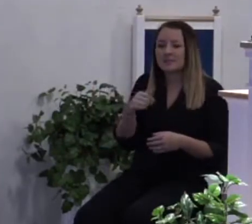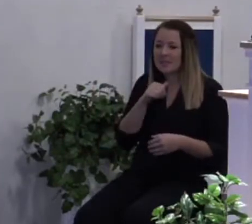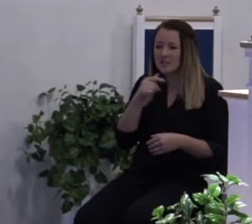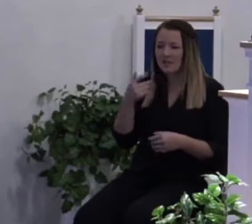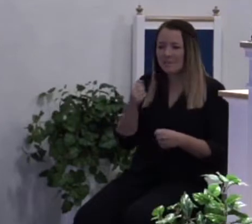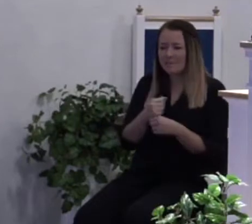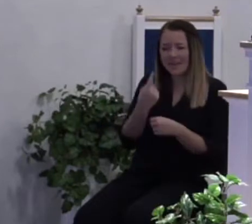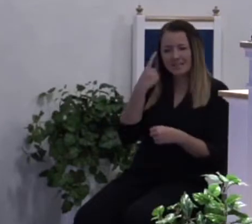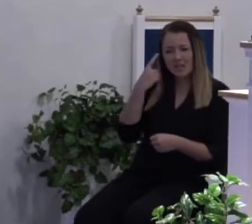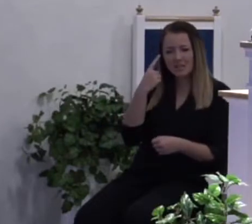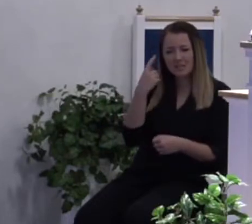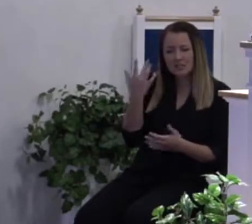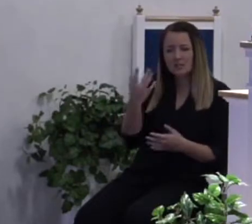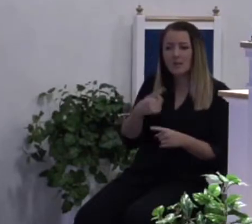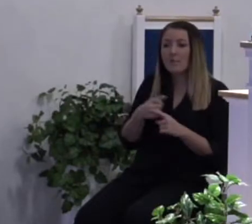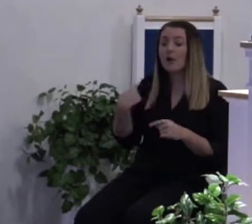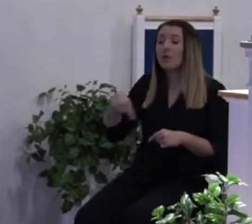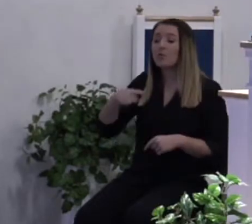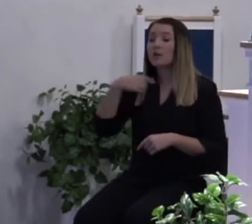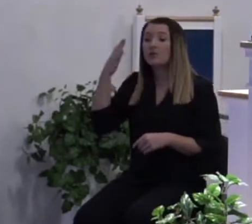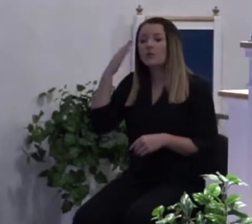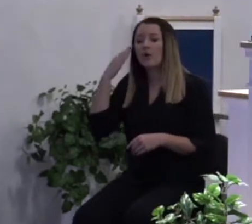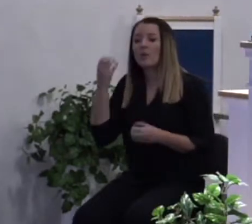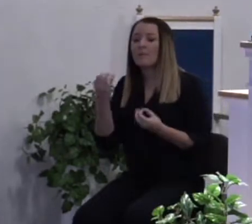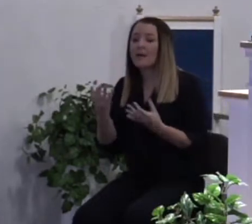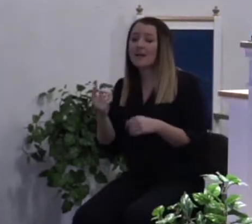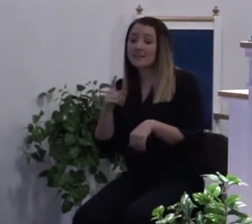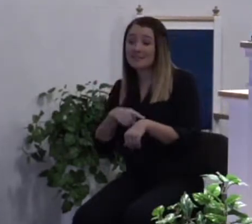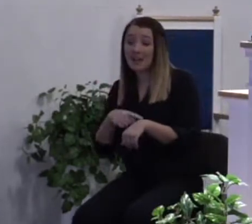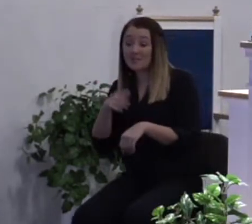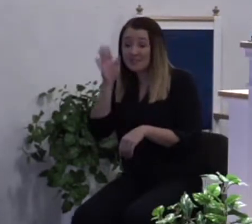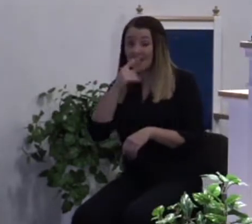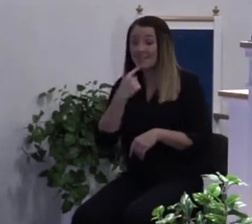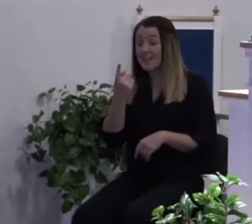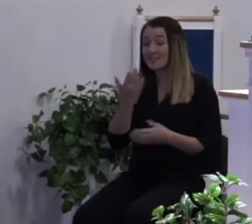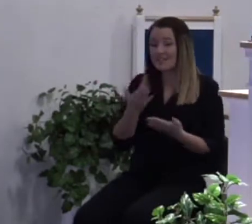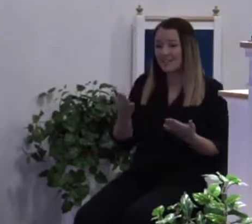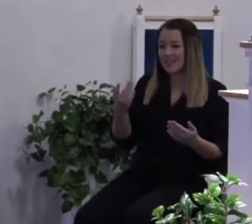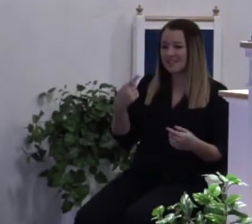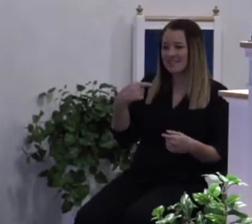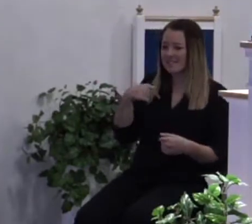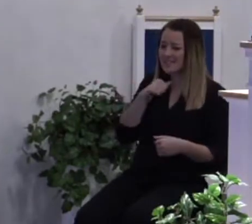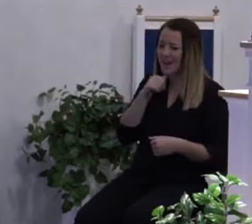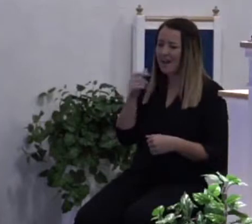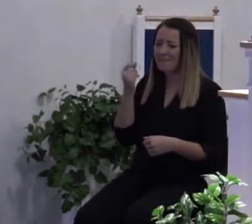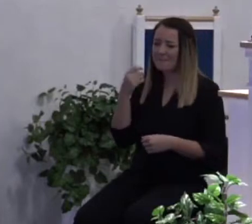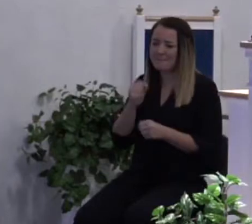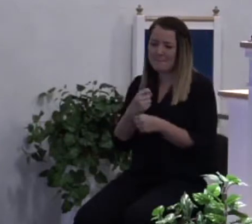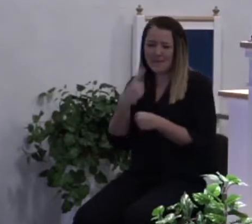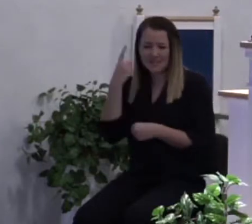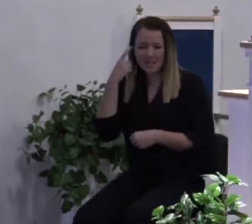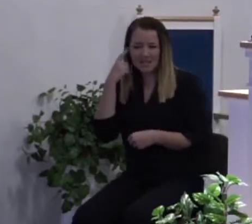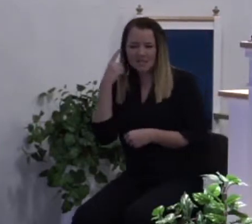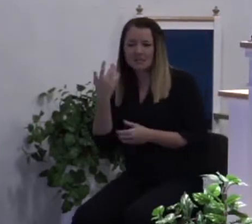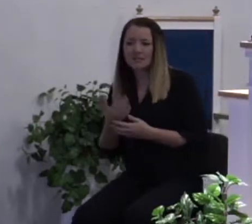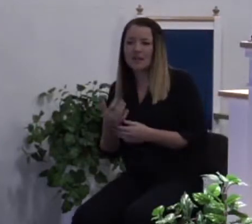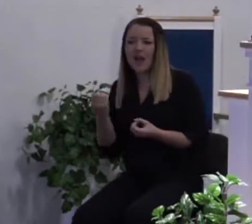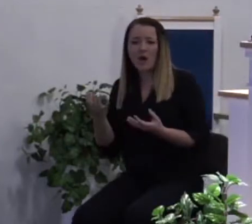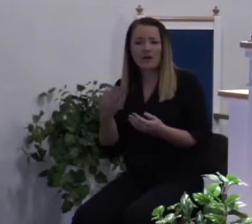sense. But we know that oftentimes God says things that doesn't seem like it makes sense. how can you buy something without